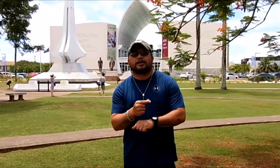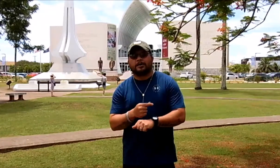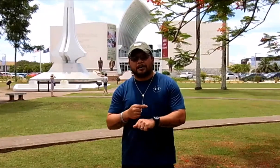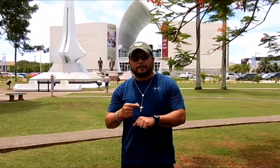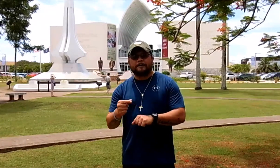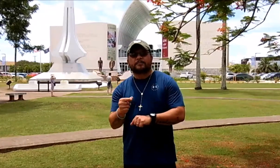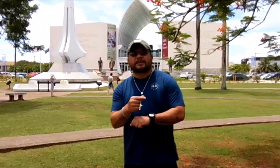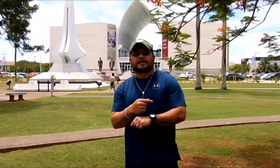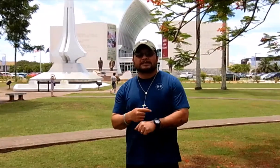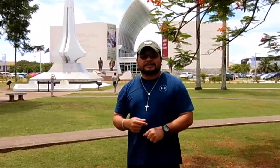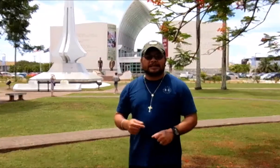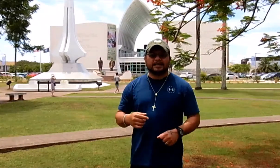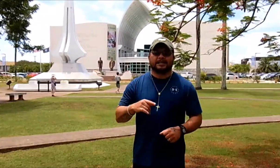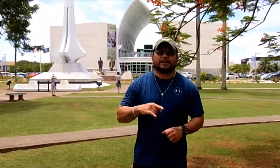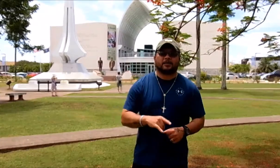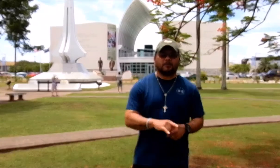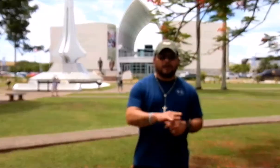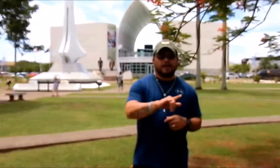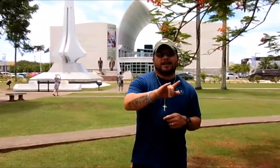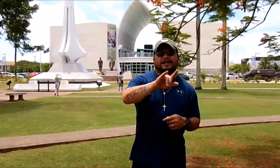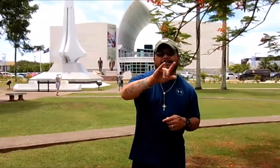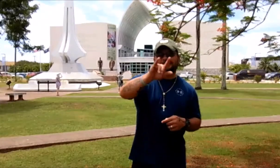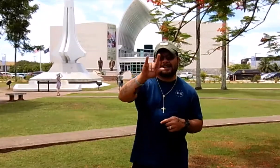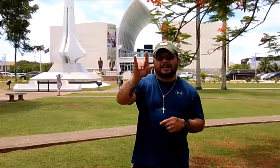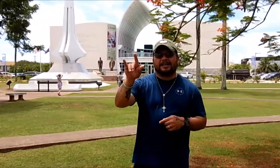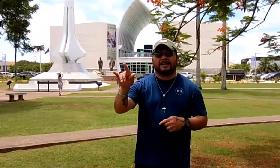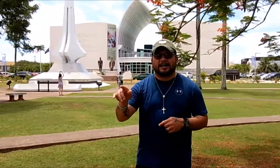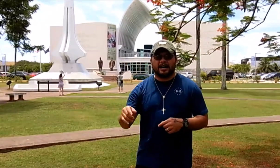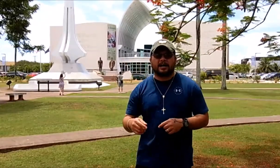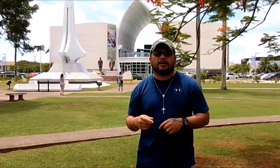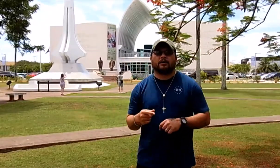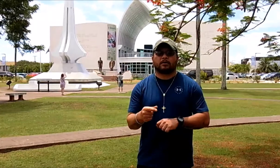St. Gwizer, how gone